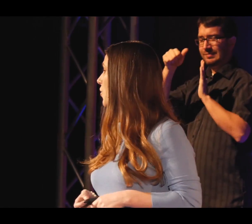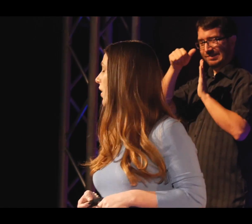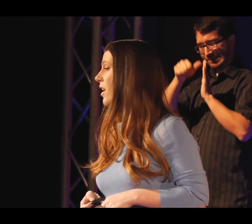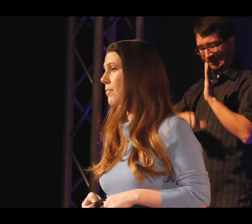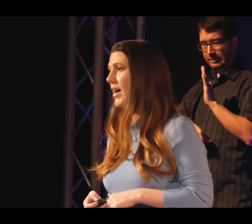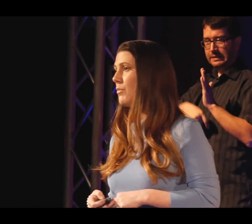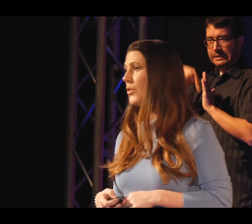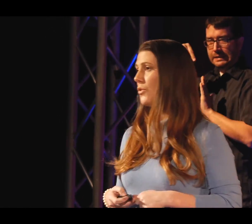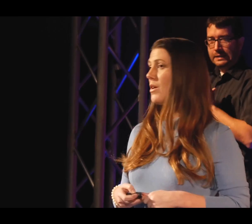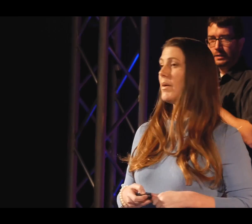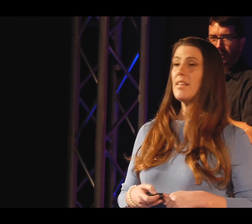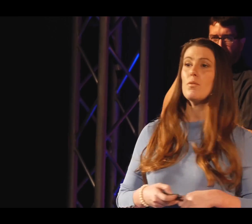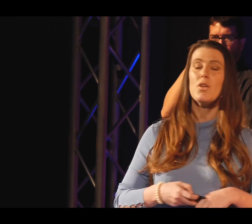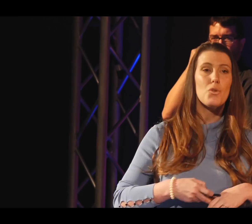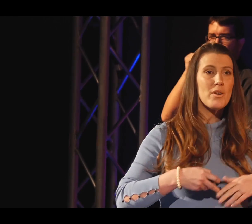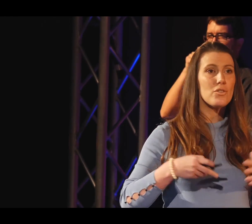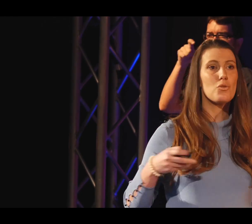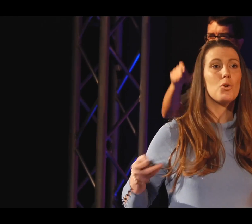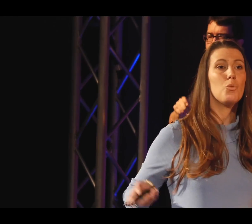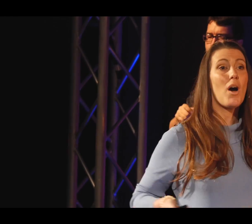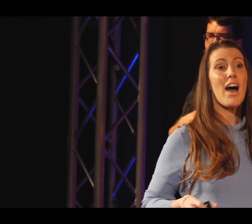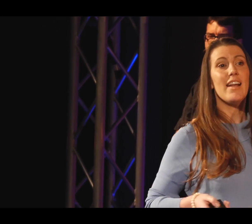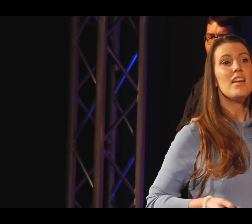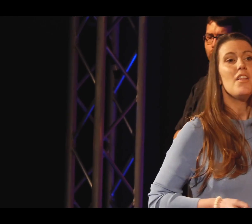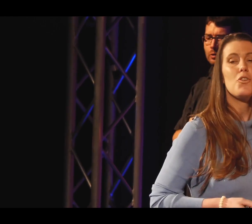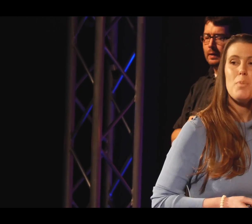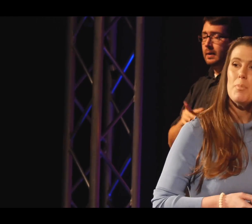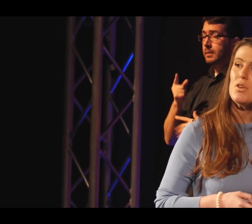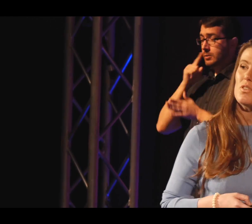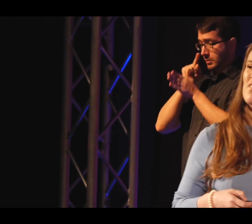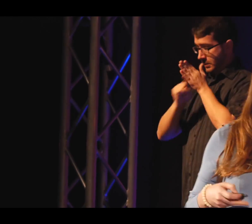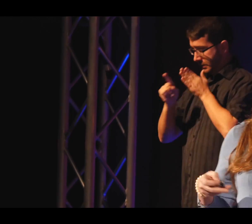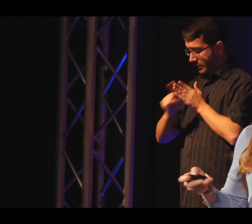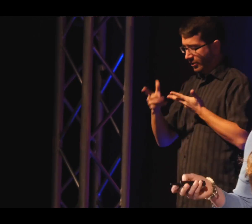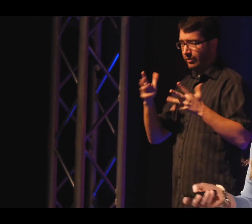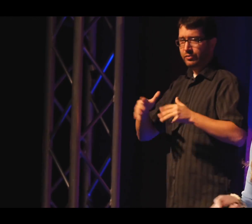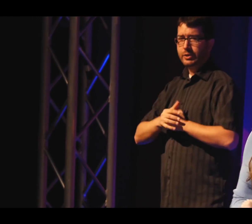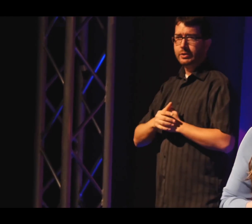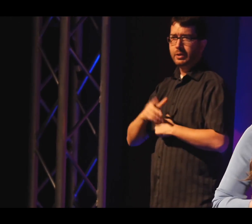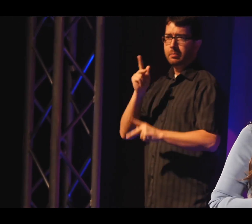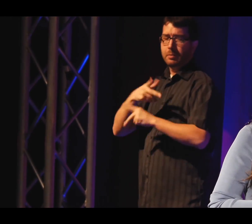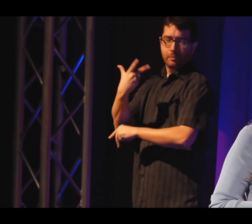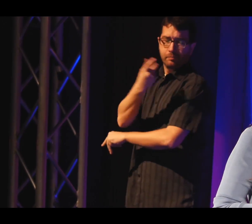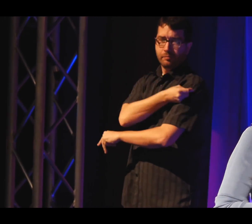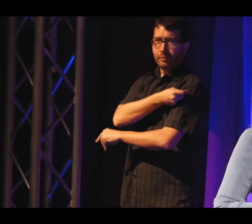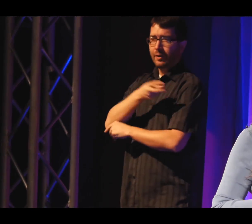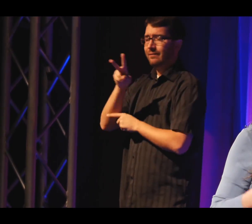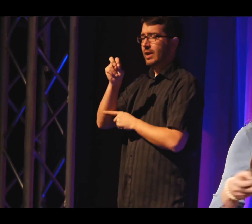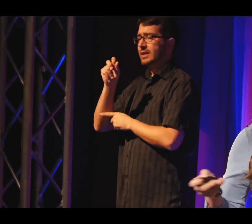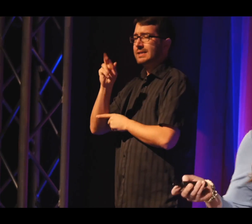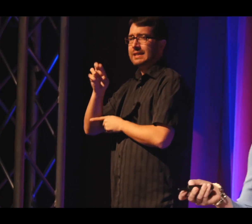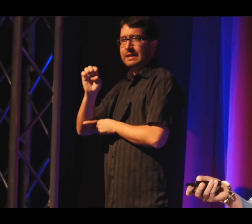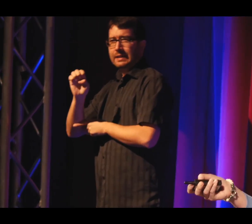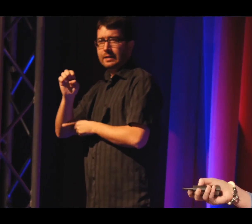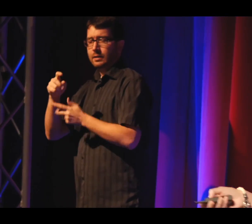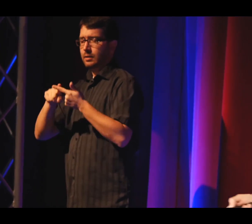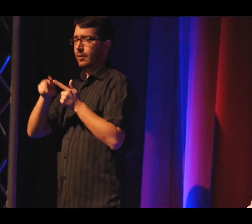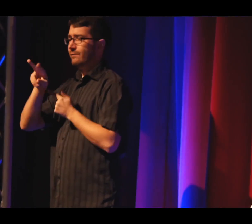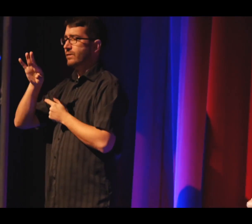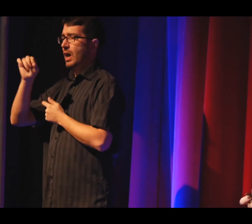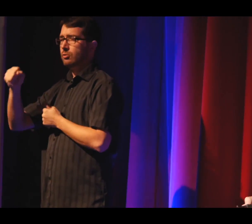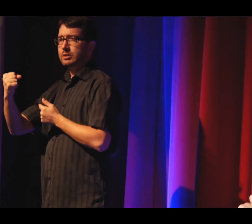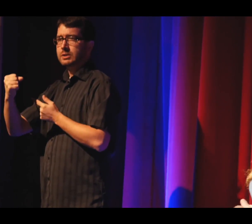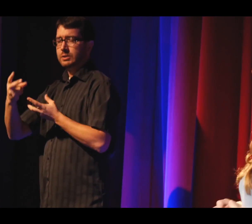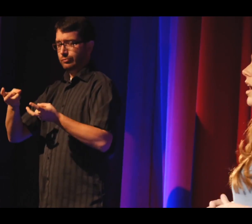projects that are going on in my laboratory. But in the research worldwide, there's people using vaccines, using viruses, using electromagnetic waves,